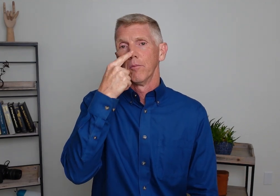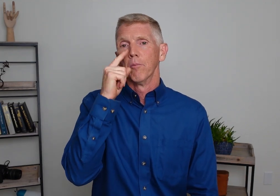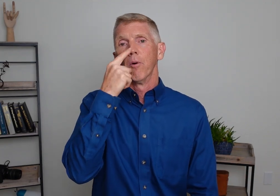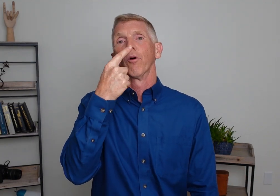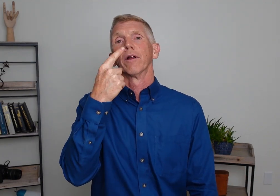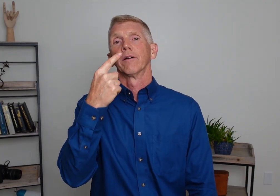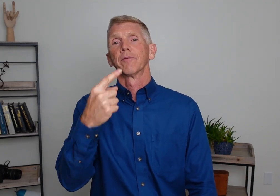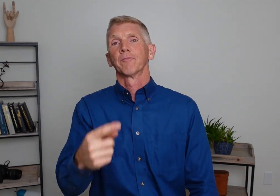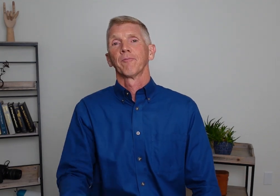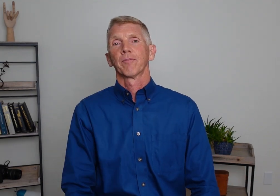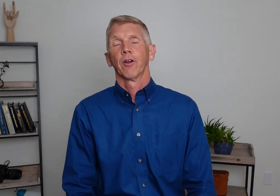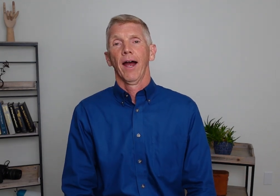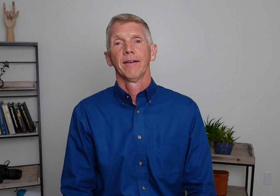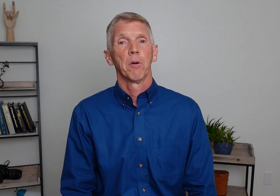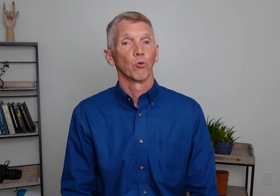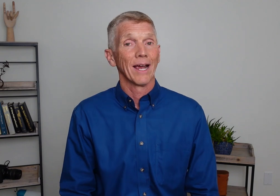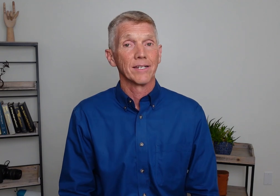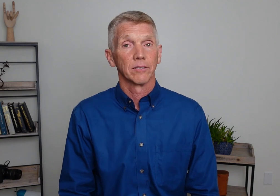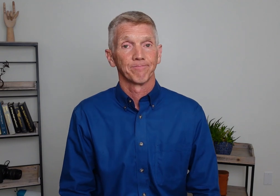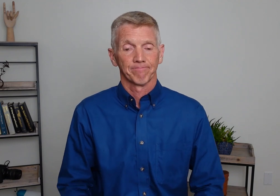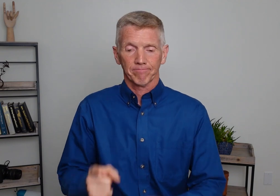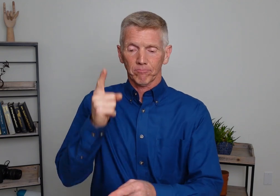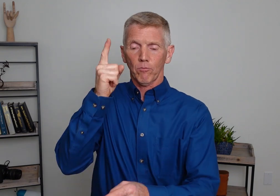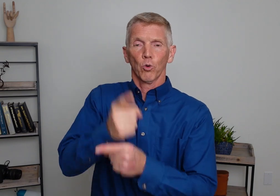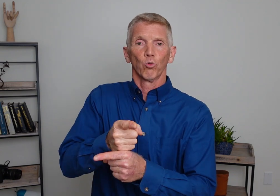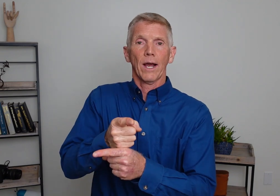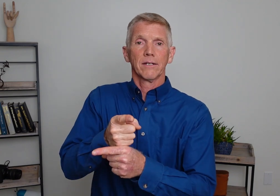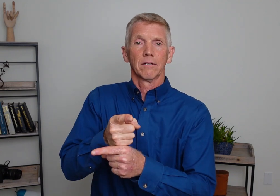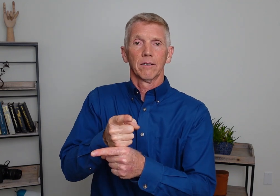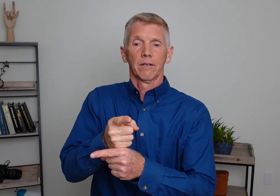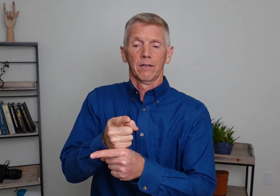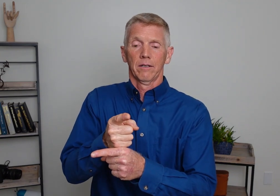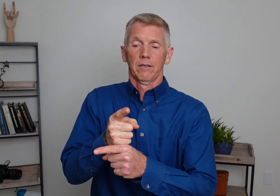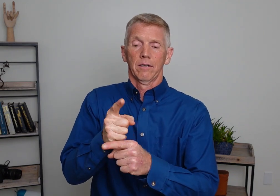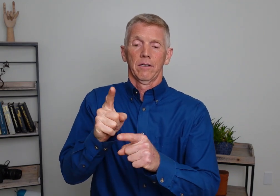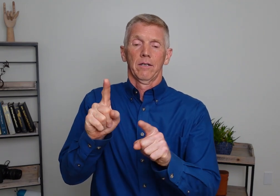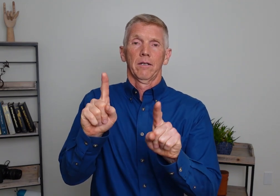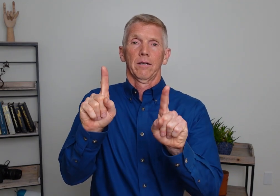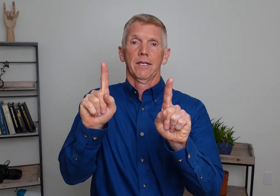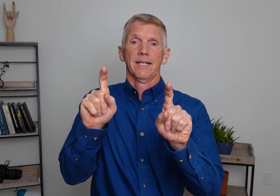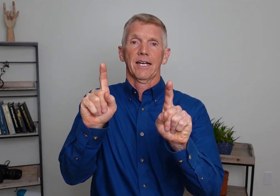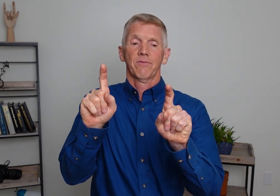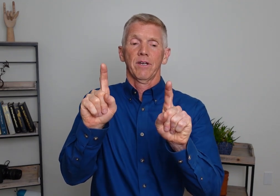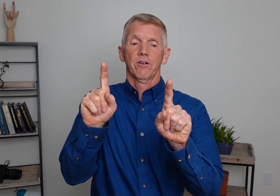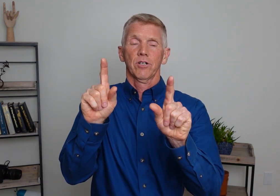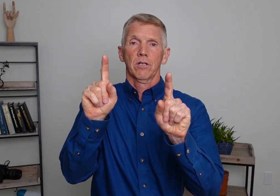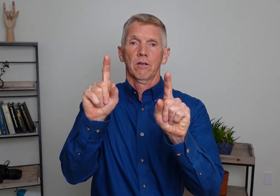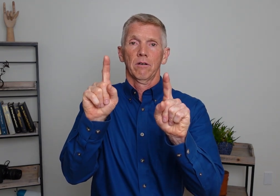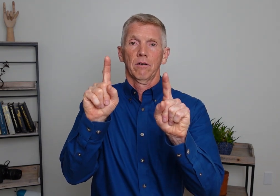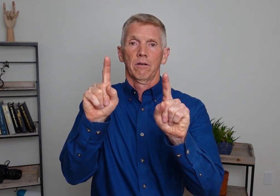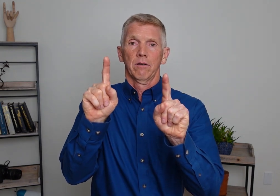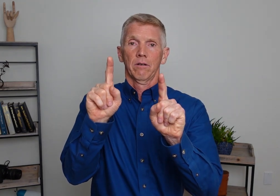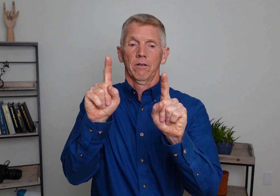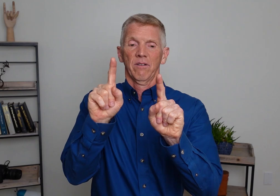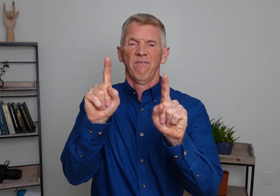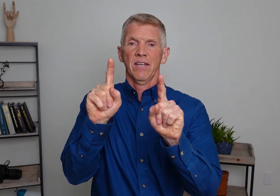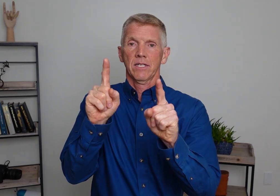Bored. All right. How about right? Right. Index fingers. Fist.